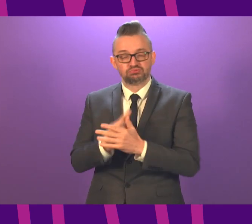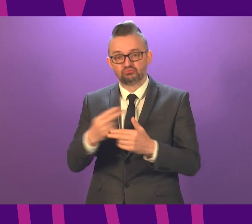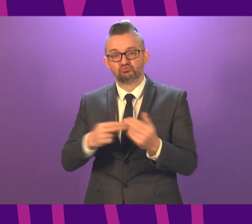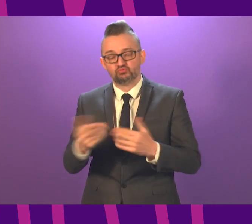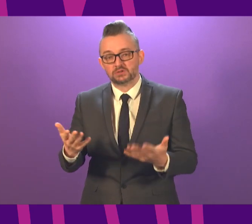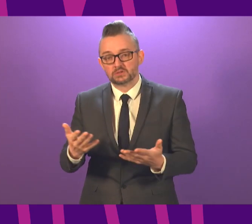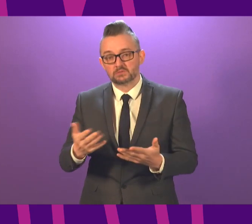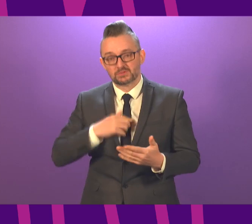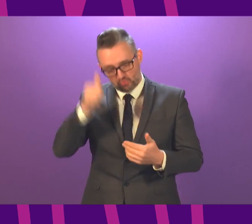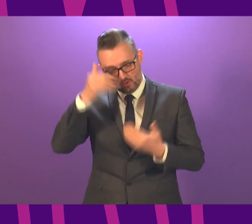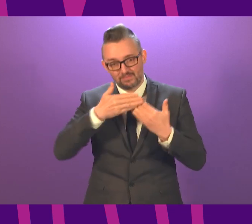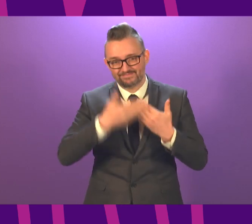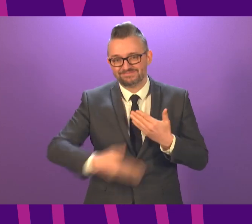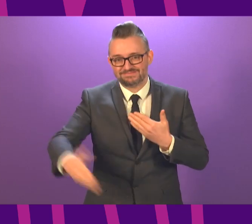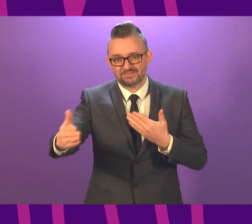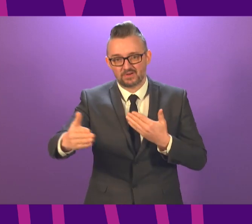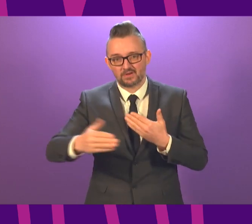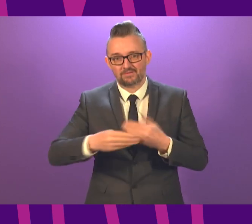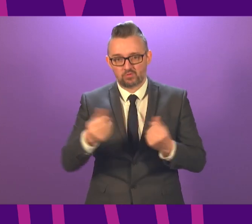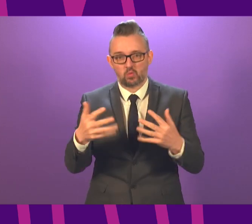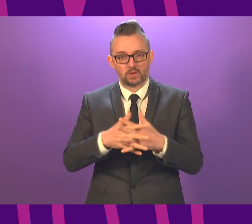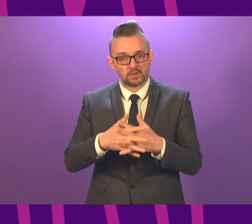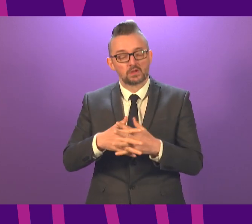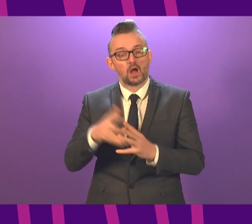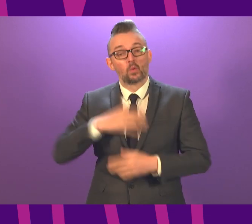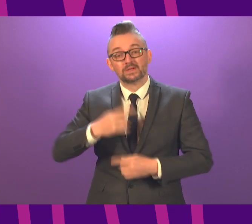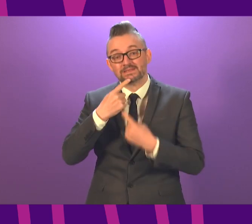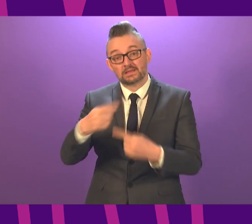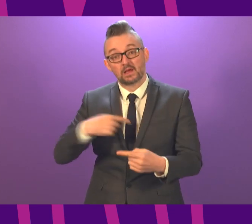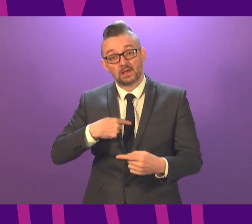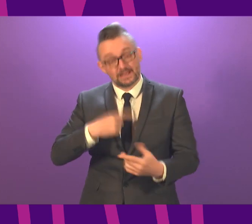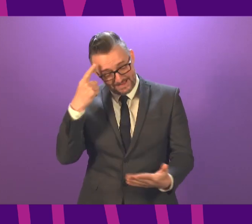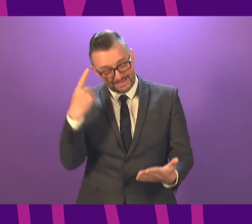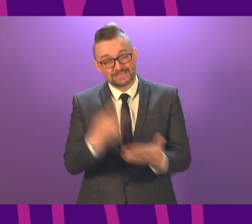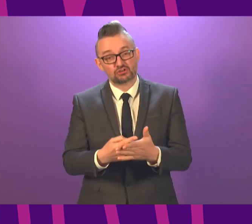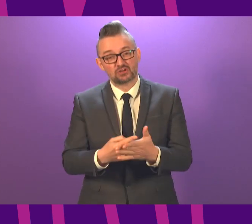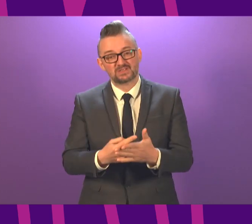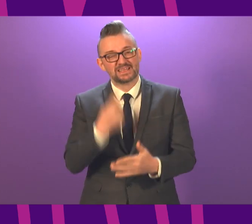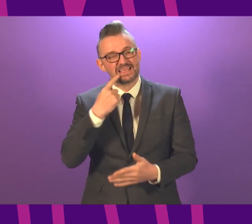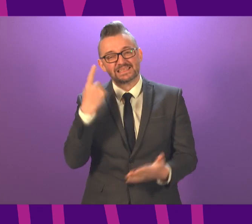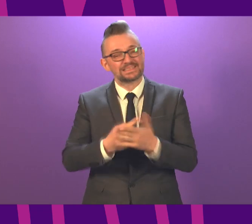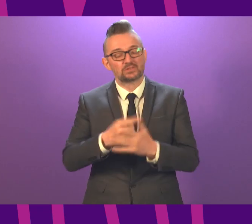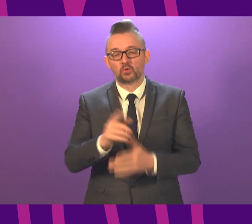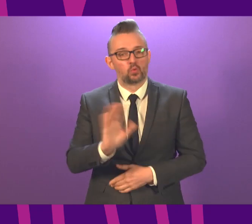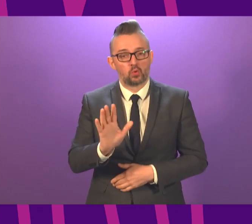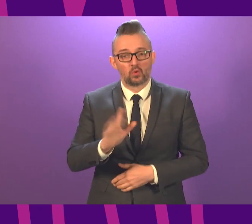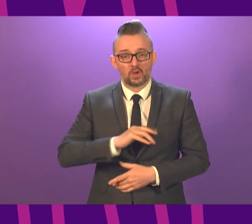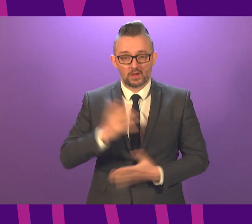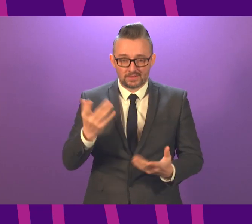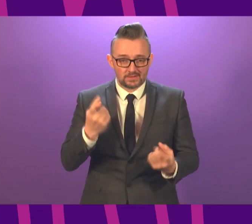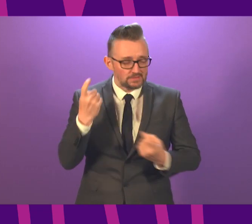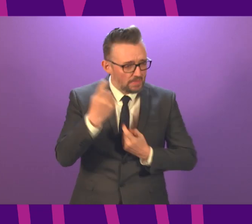next few weeks. I want to reiterate to people again that these are decisions that we do not take lightly. We agonise over them,